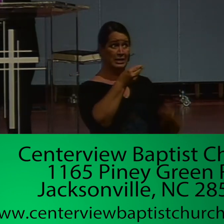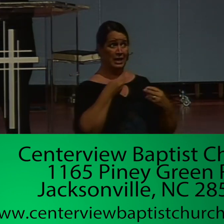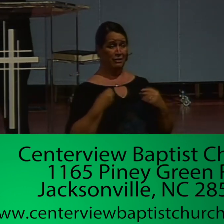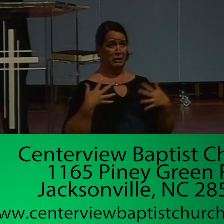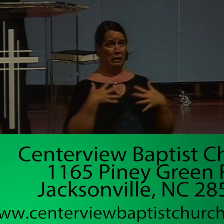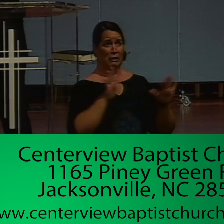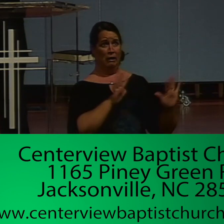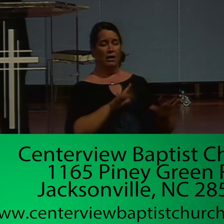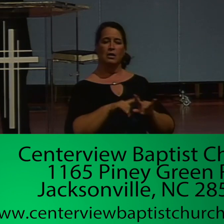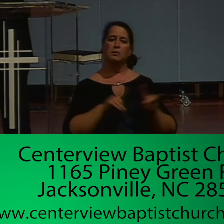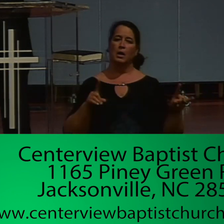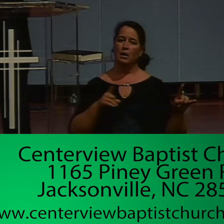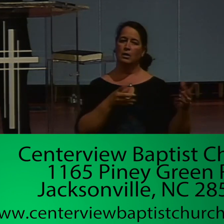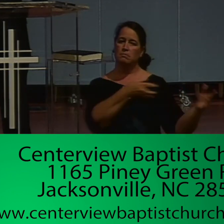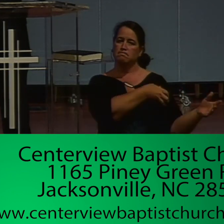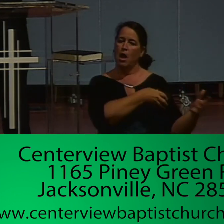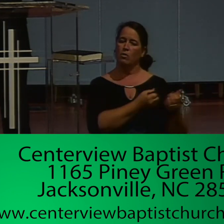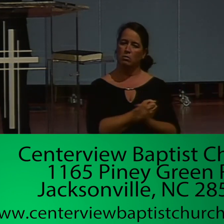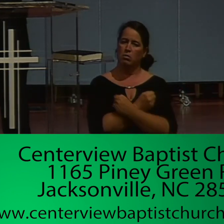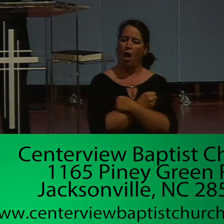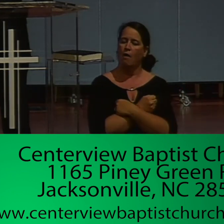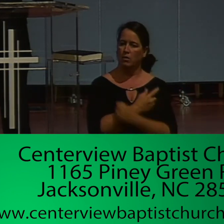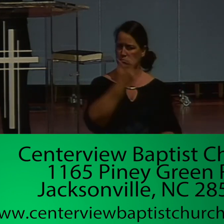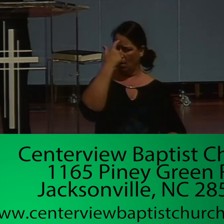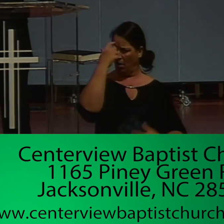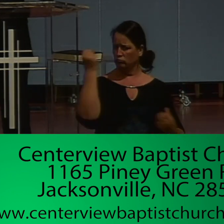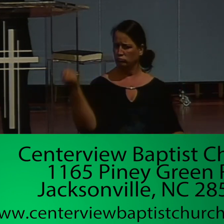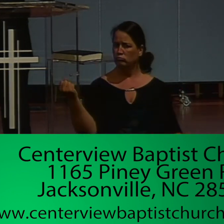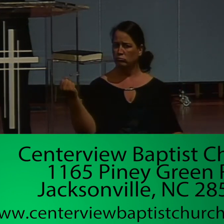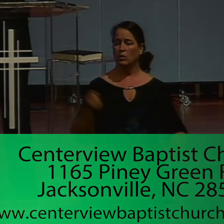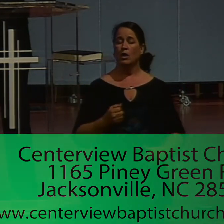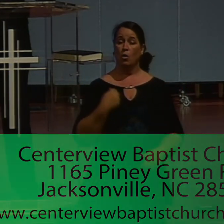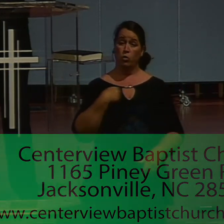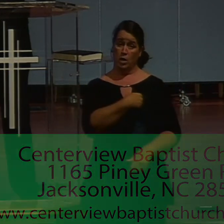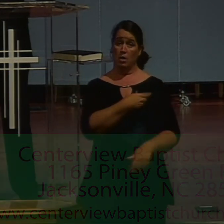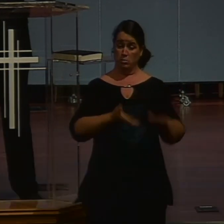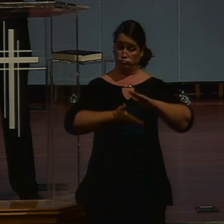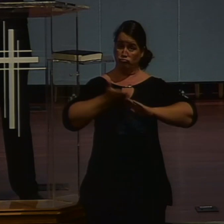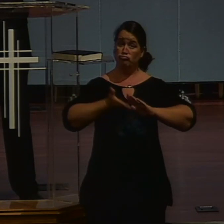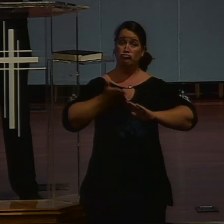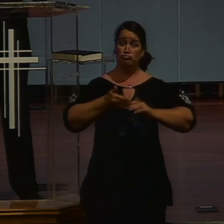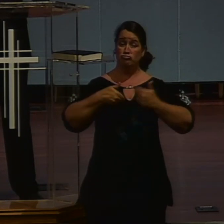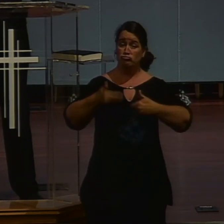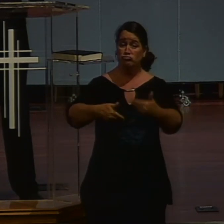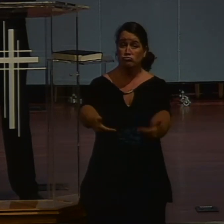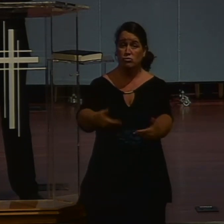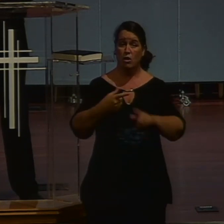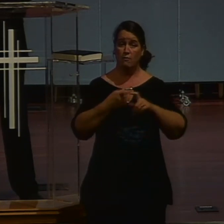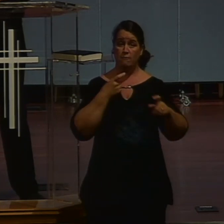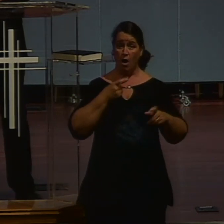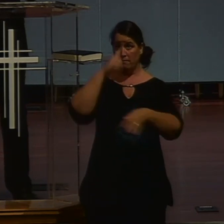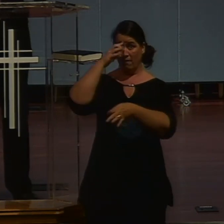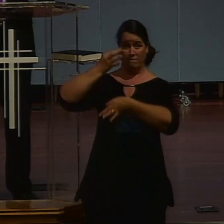power and of love and of a sound mind. So we've been operating out of faith, not out of fear. And we are so excited that to look back and see that,